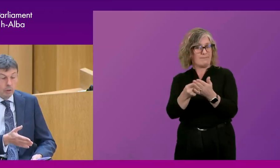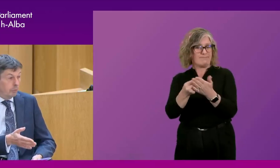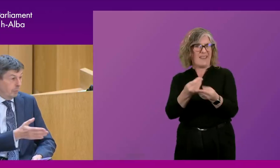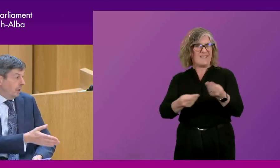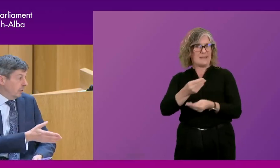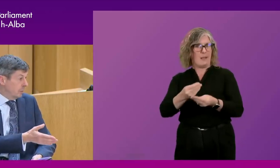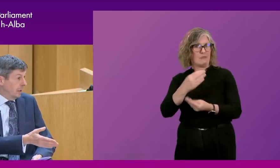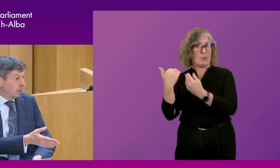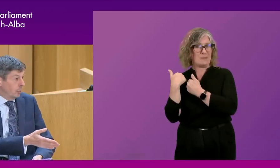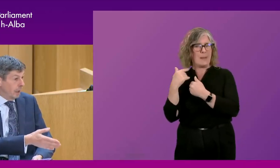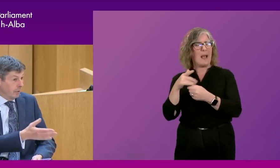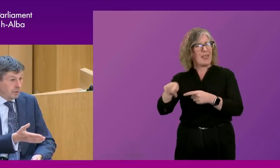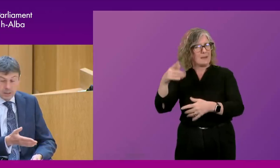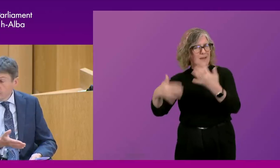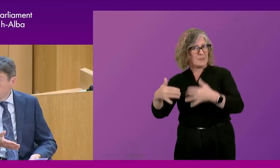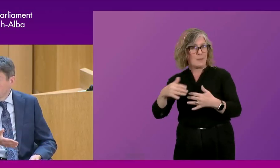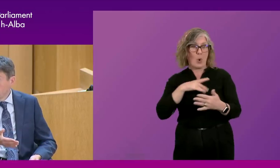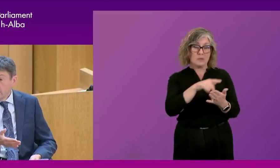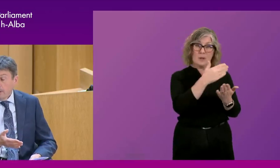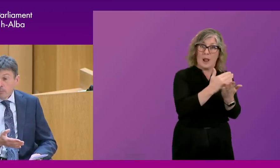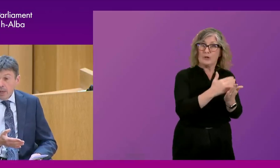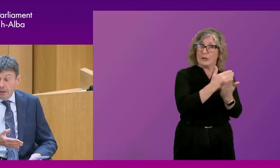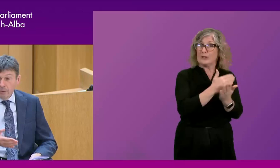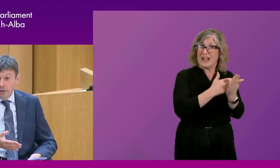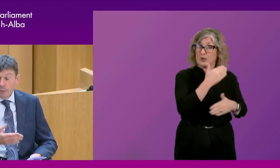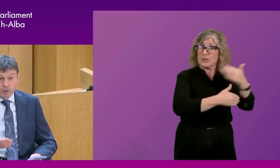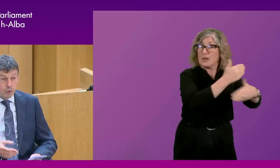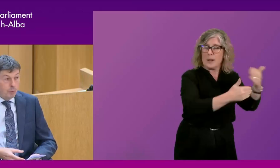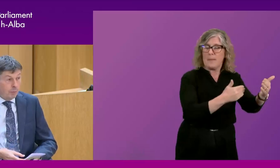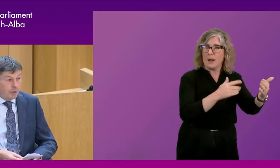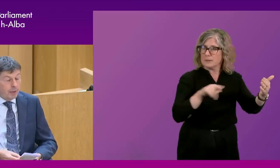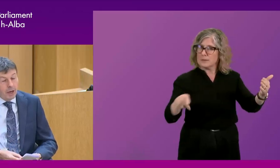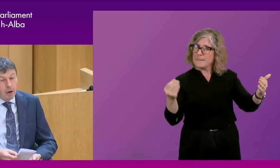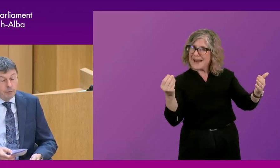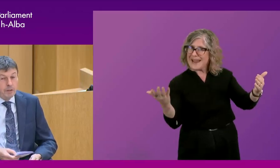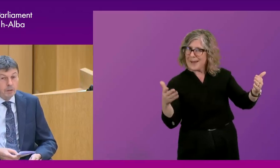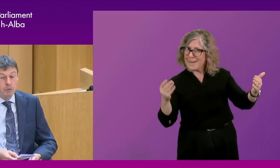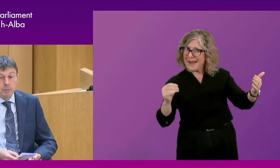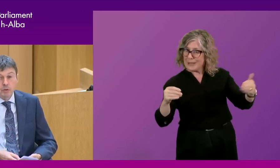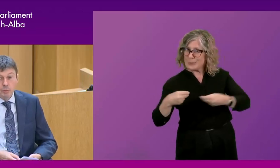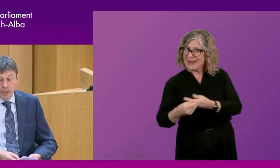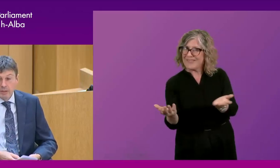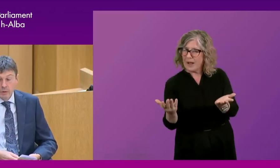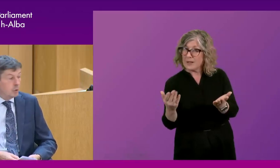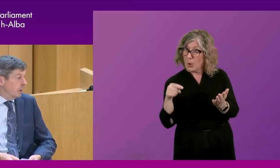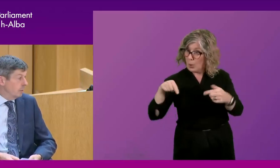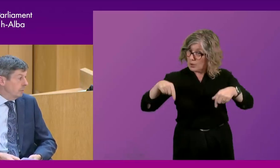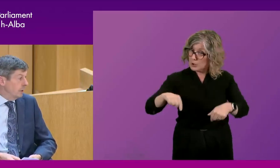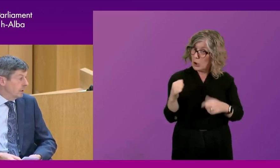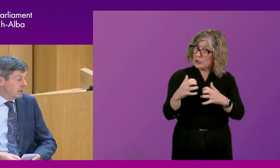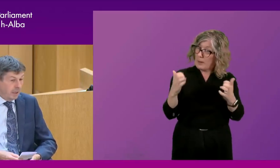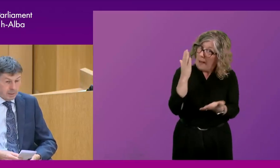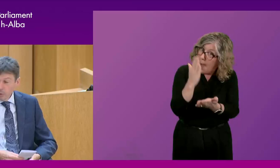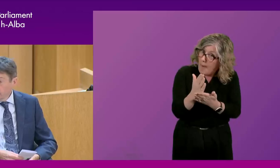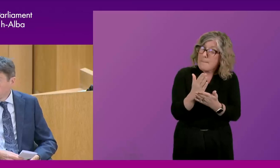government to account for the money they're spending on your behalf, taxpayers' money. And if you think about the Scottish Parliament and how fiscally responsible has the Scottish Parliament